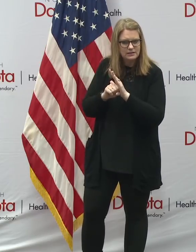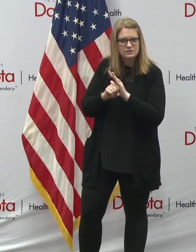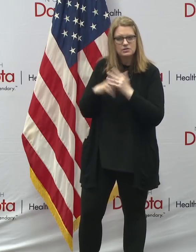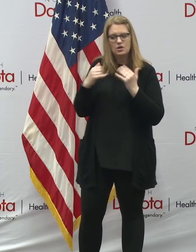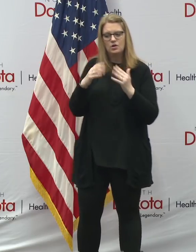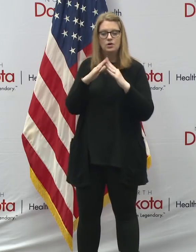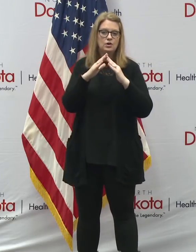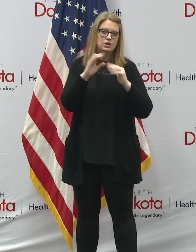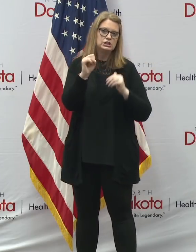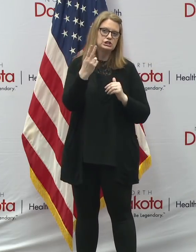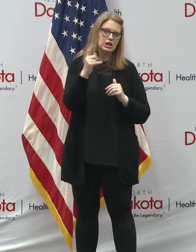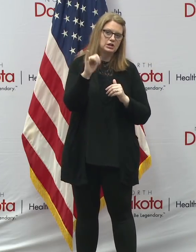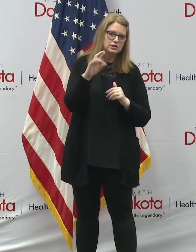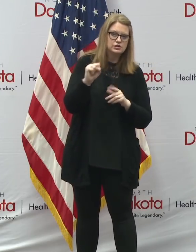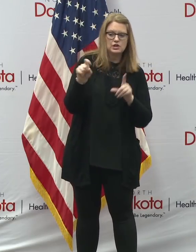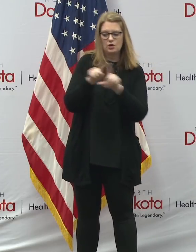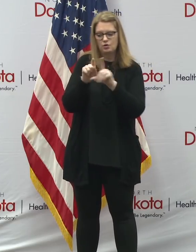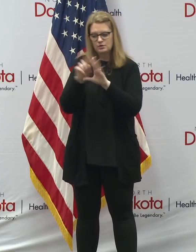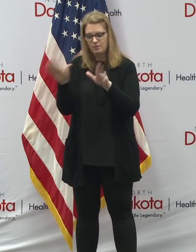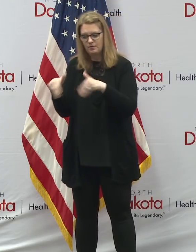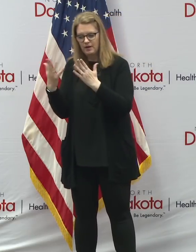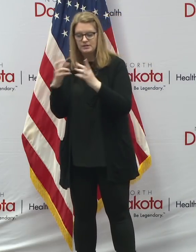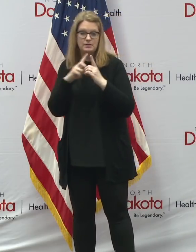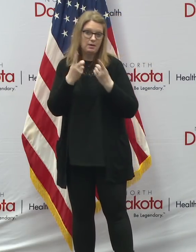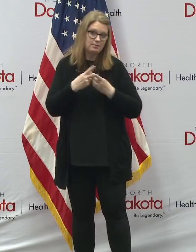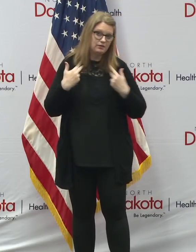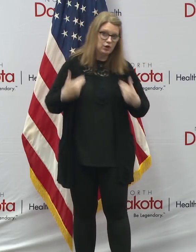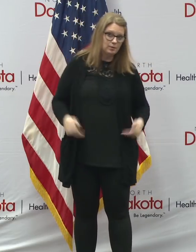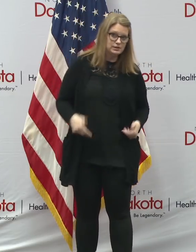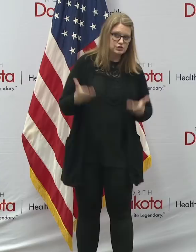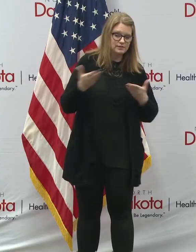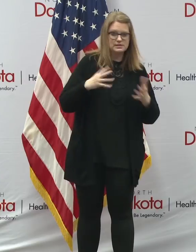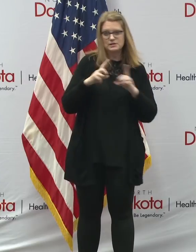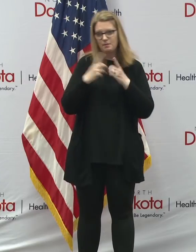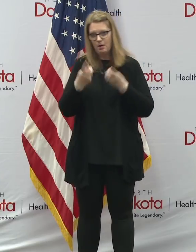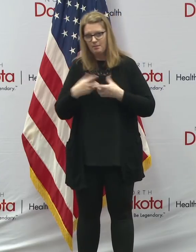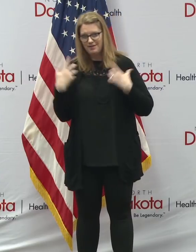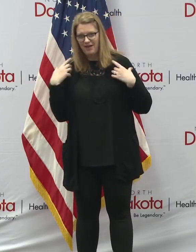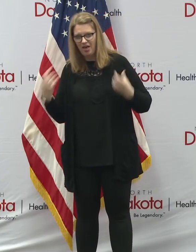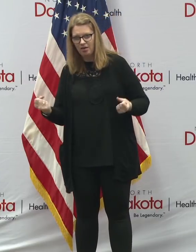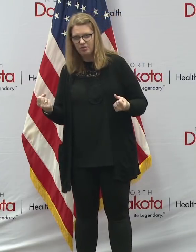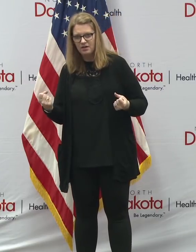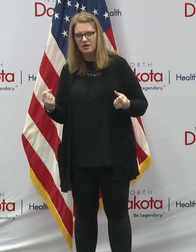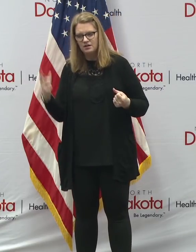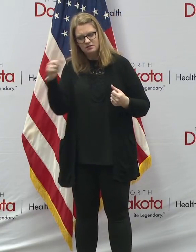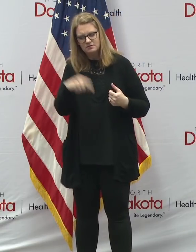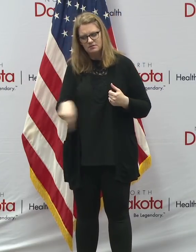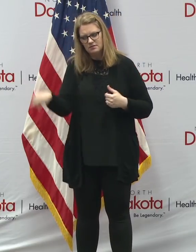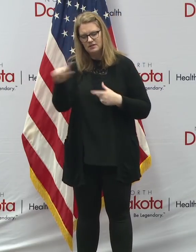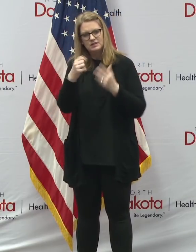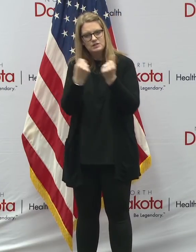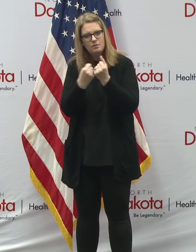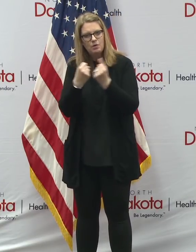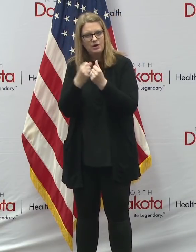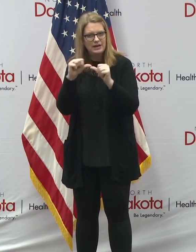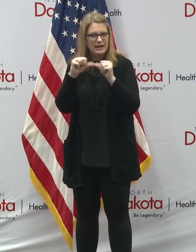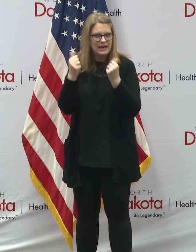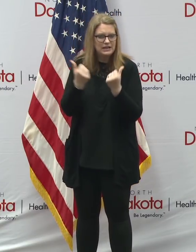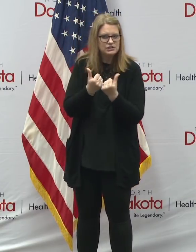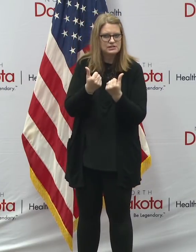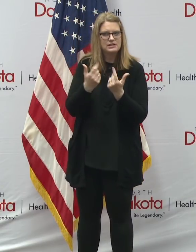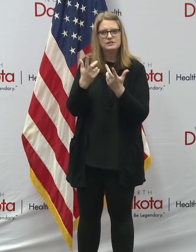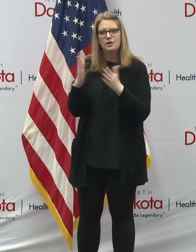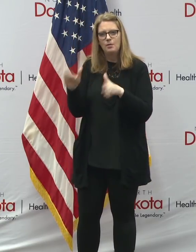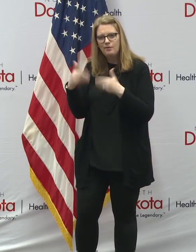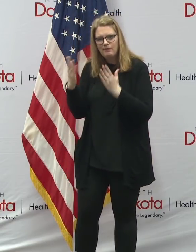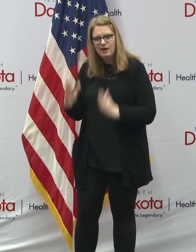shelters and providers, the Department of Human Services, the Department of Health, and many other supporting agencies, providers, and programs.